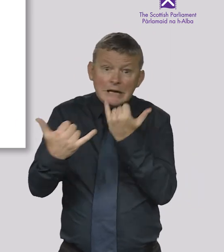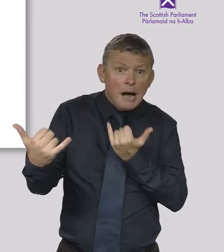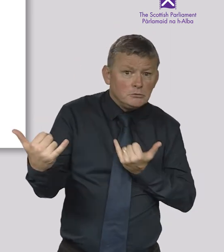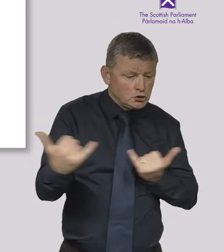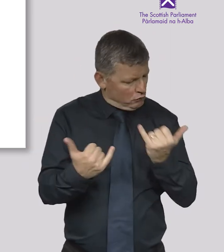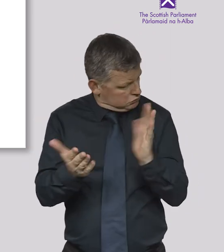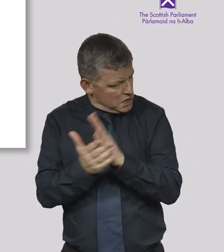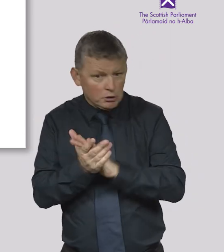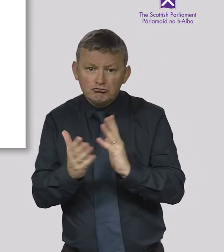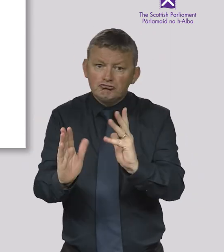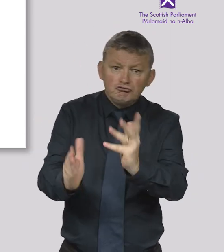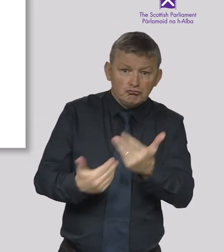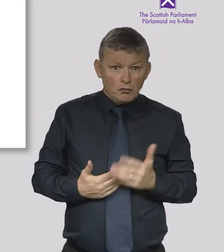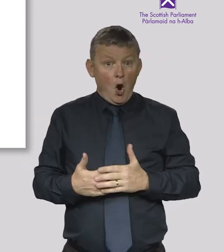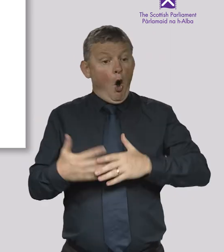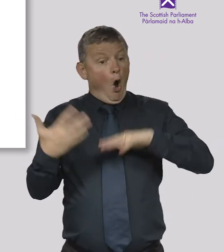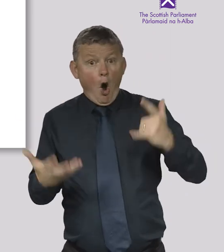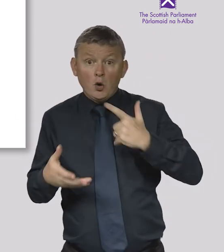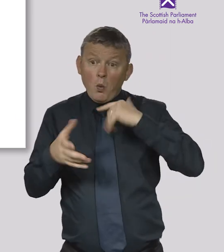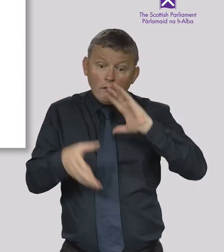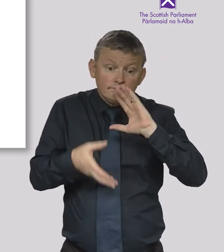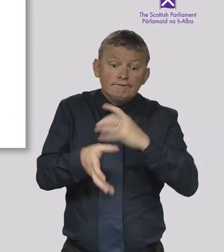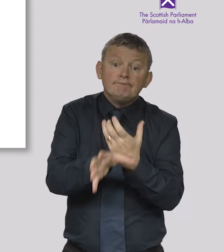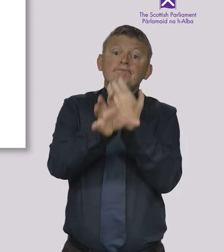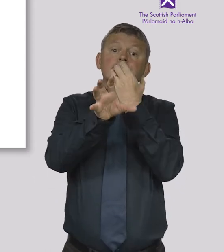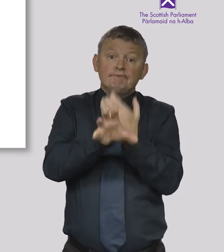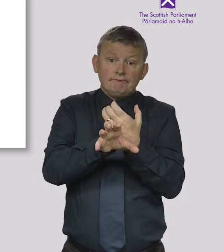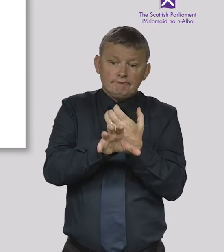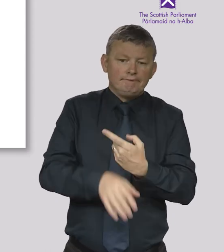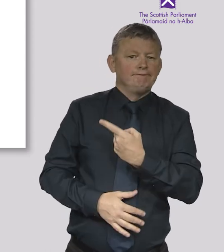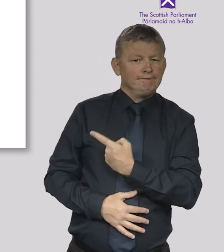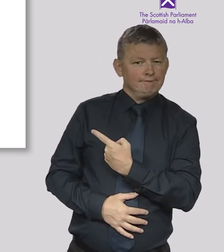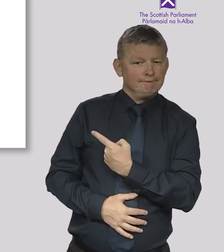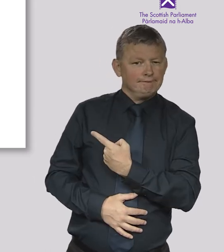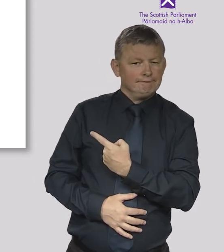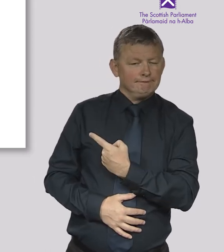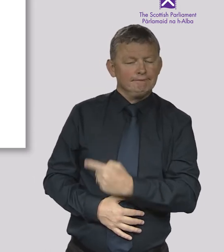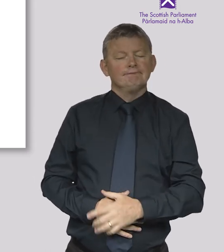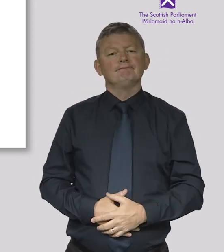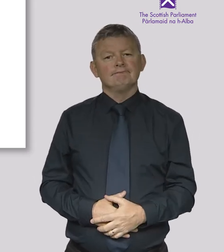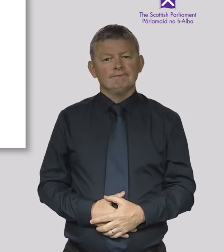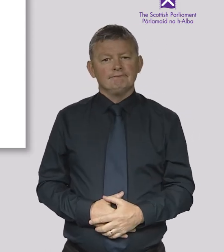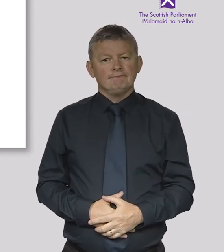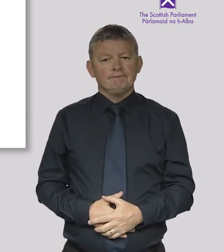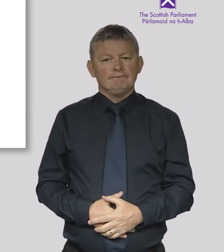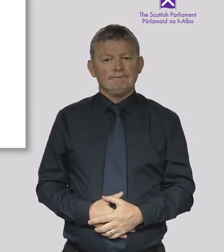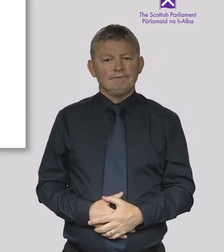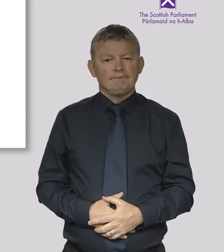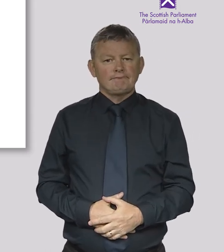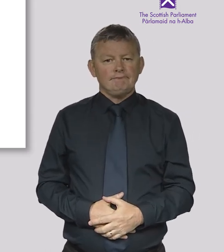Calls are welcome using the Text Relay Service or in British Sign Language BSL through contactscotland